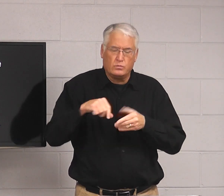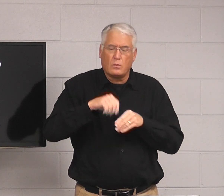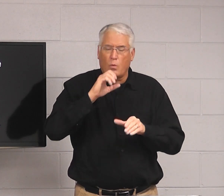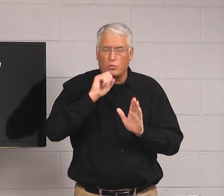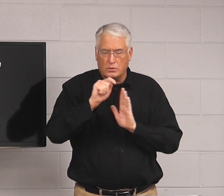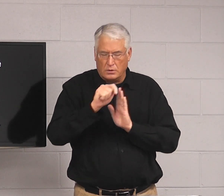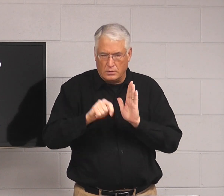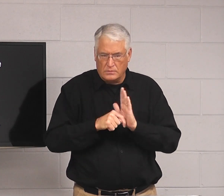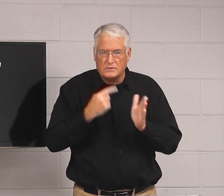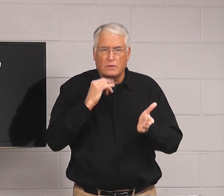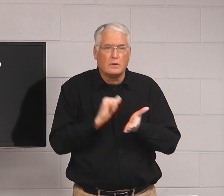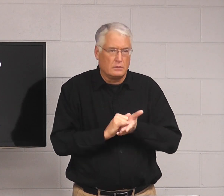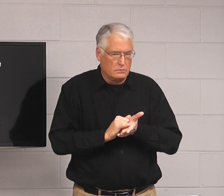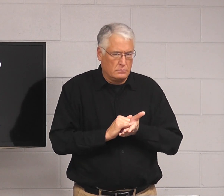It can go deep into a person.